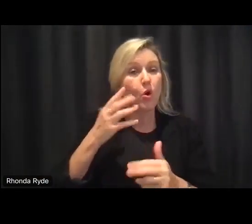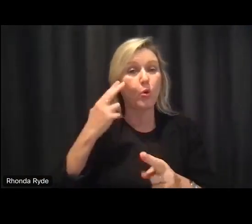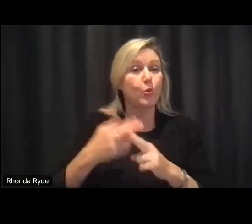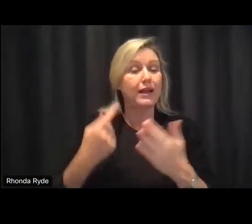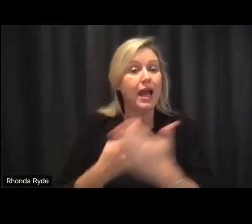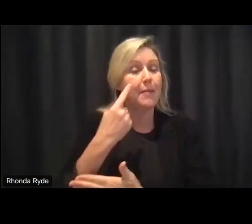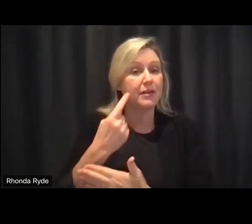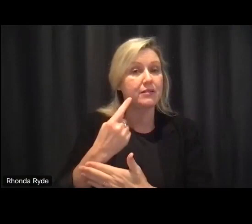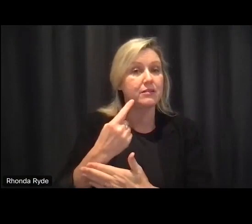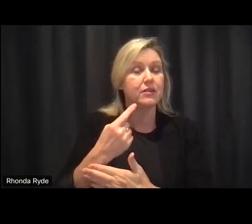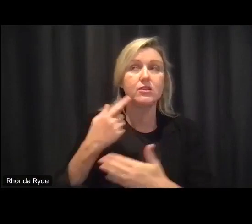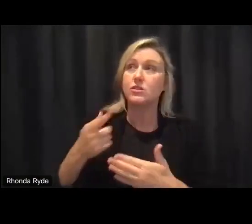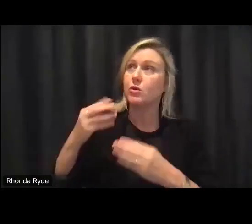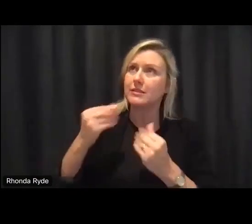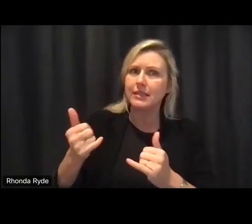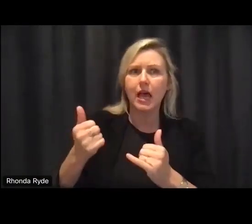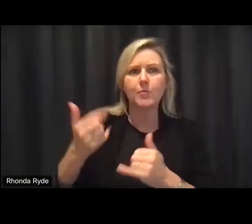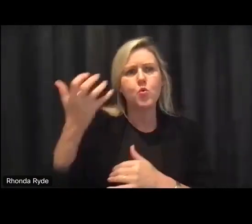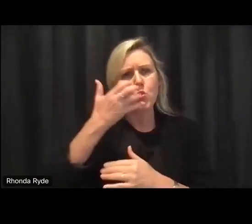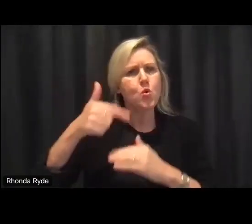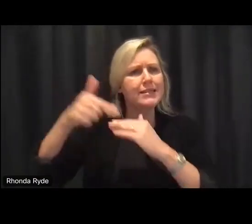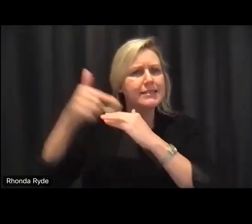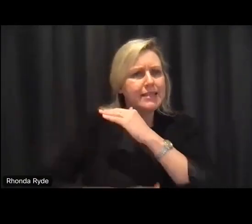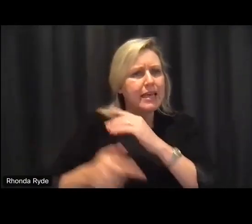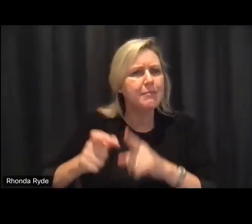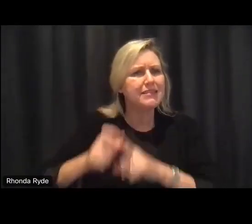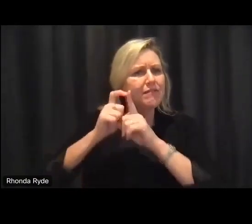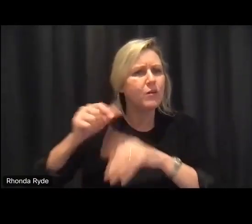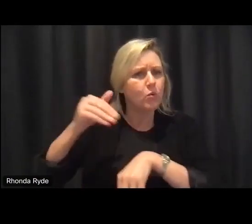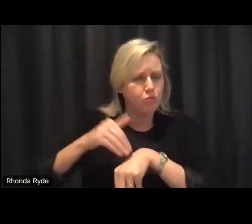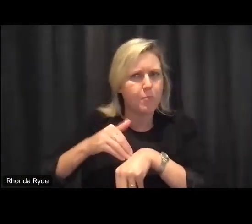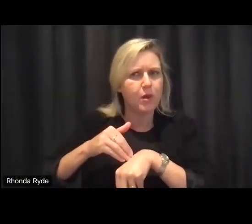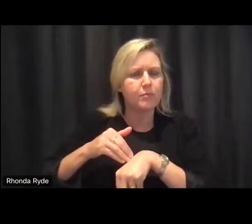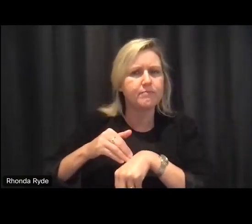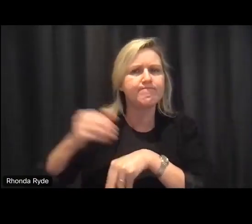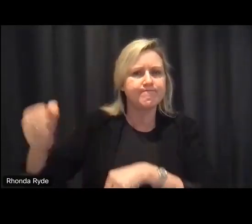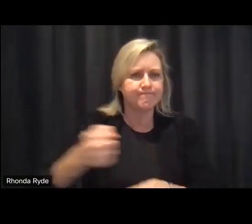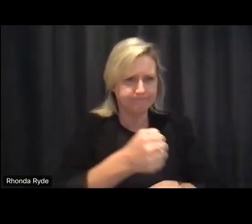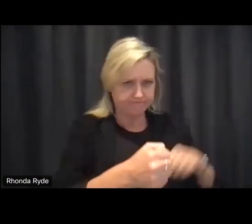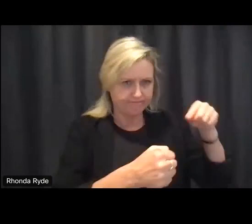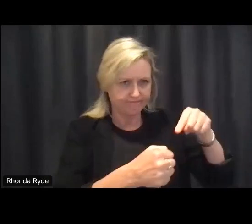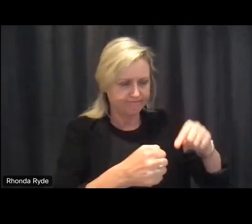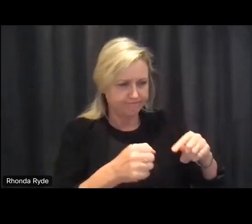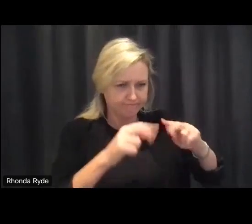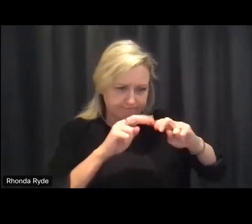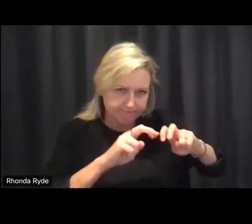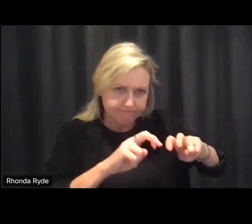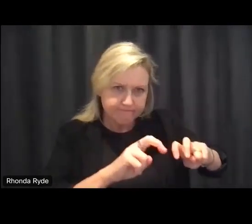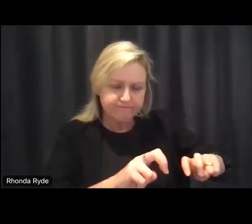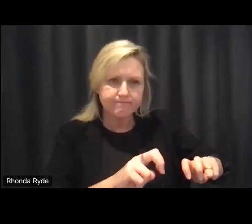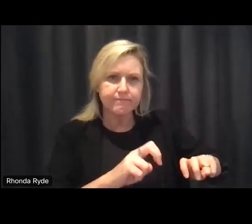challenging problems though some of those more deeply entrenched issues and start to design and with you